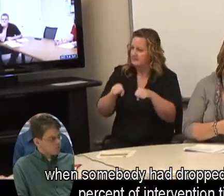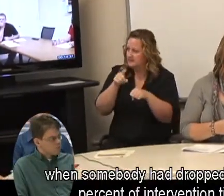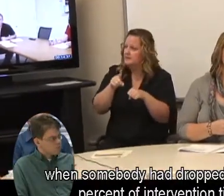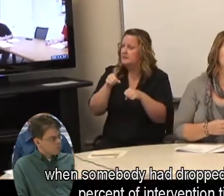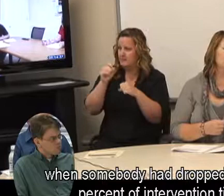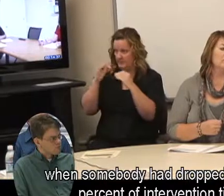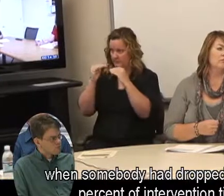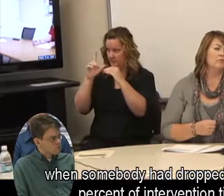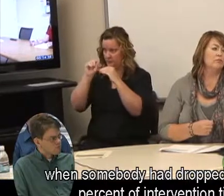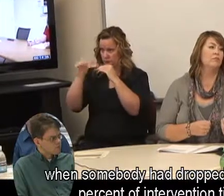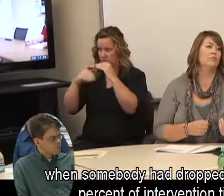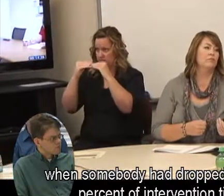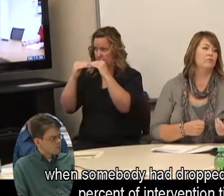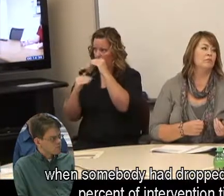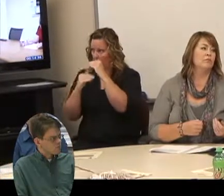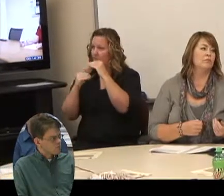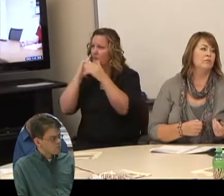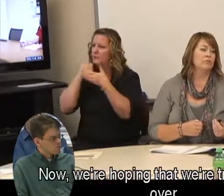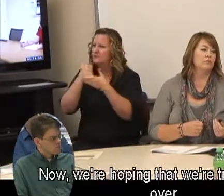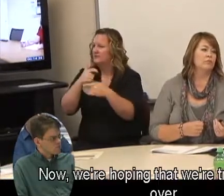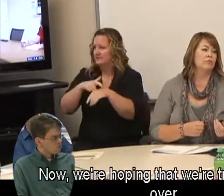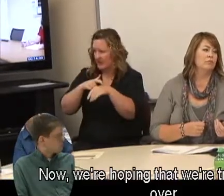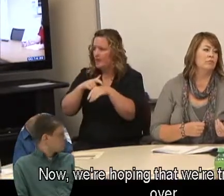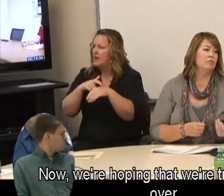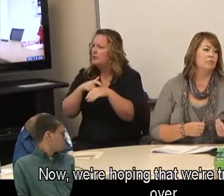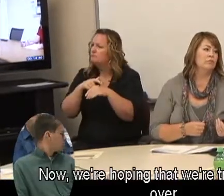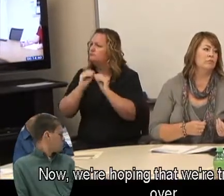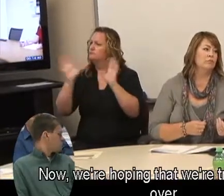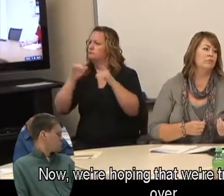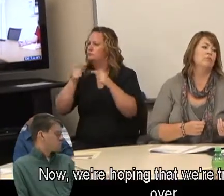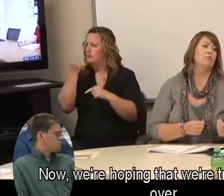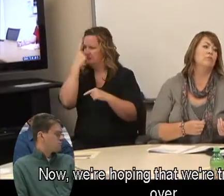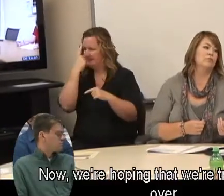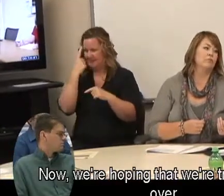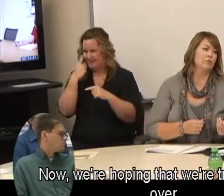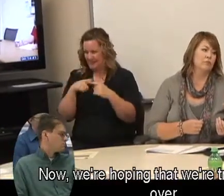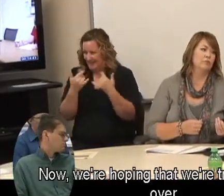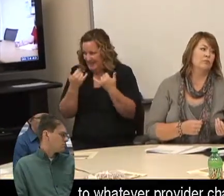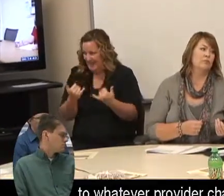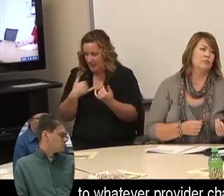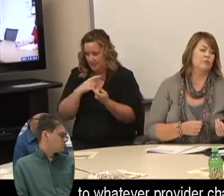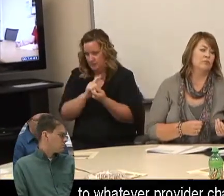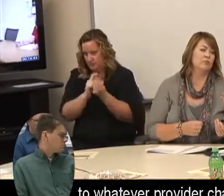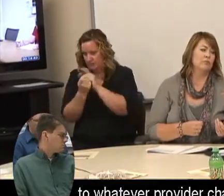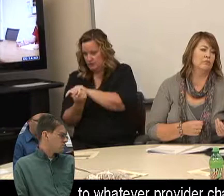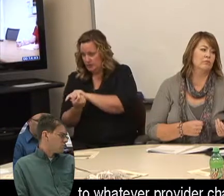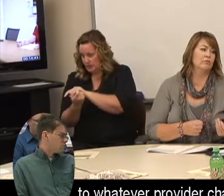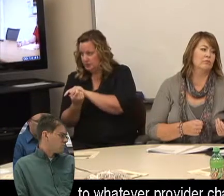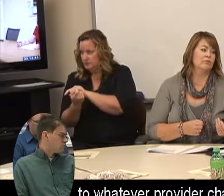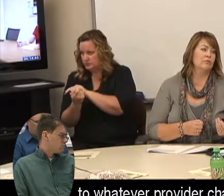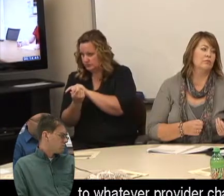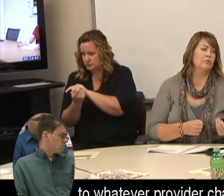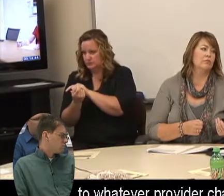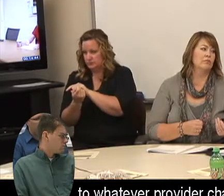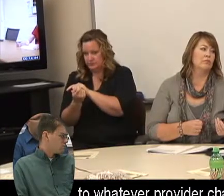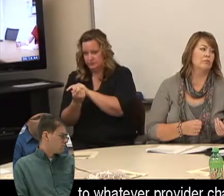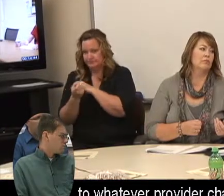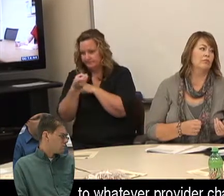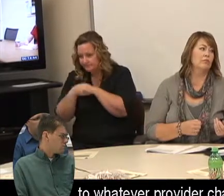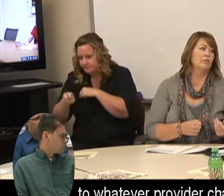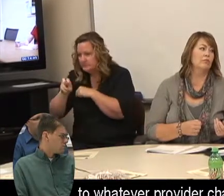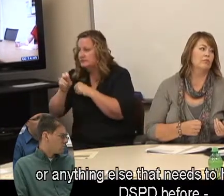% of intervention time. Now, we're hoping that we're transitioning over to whatever